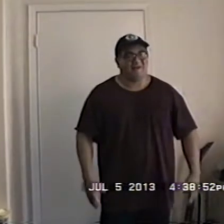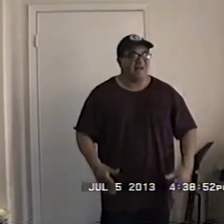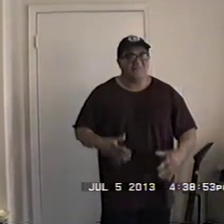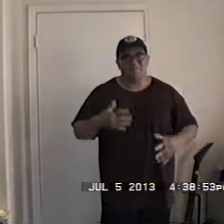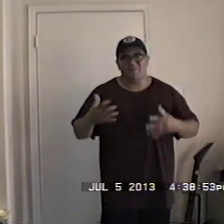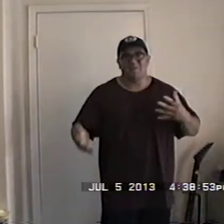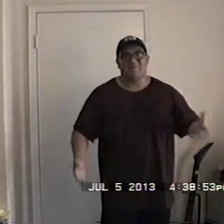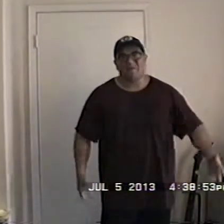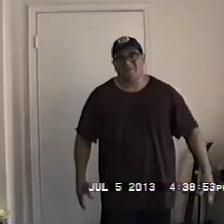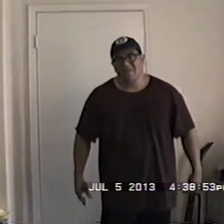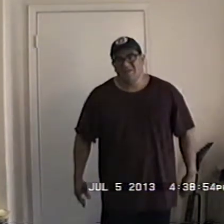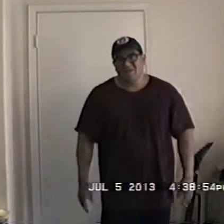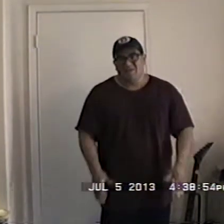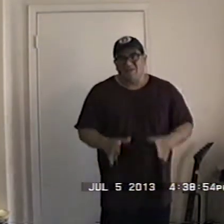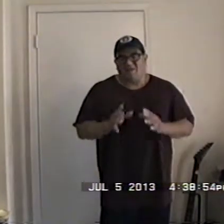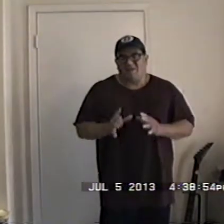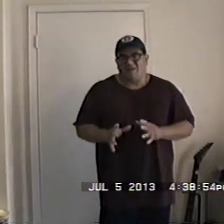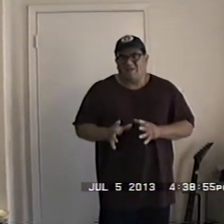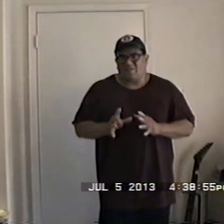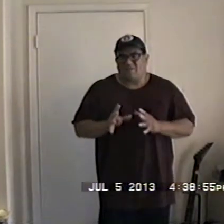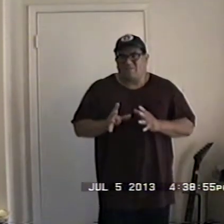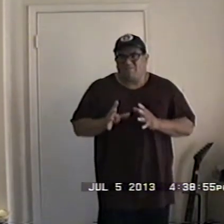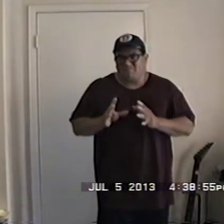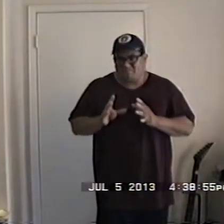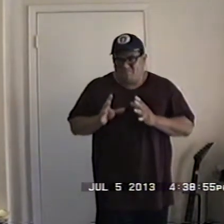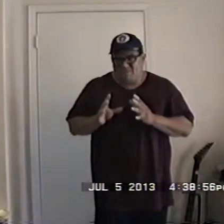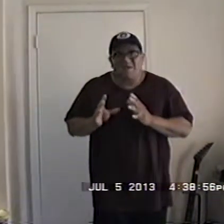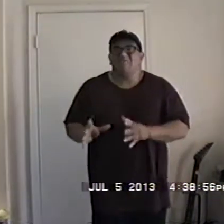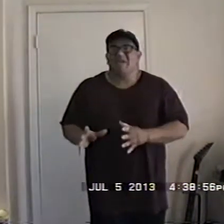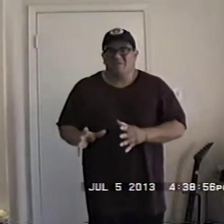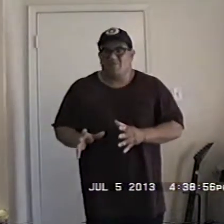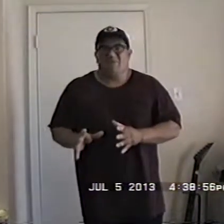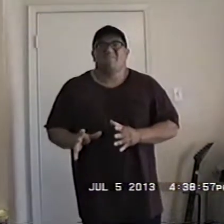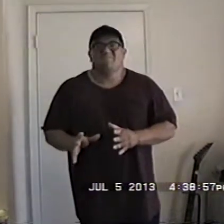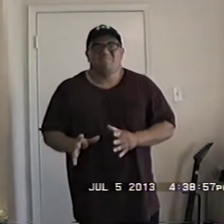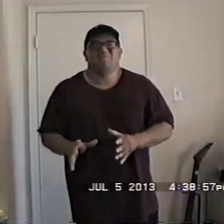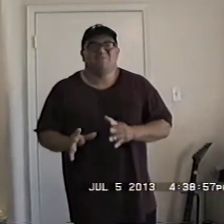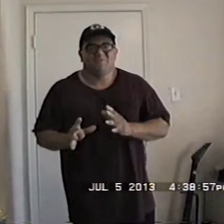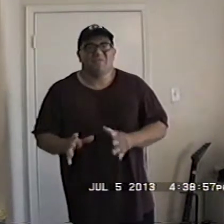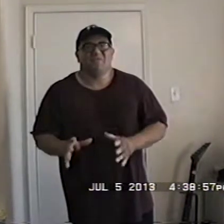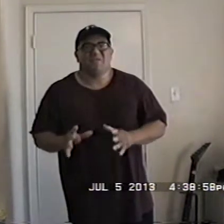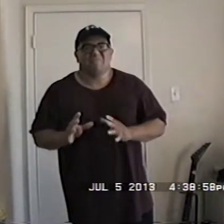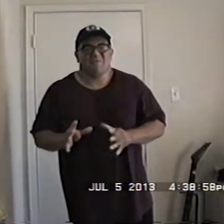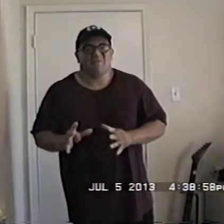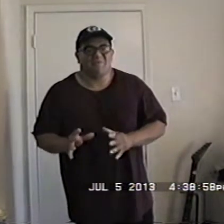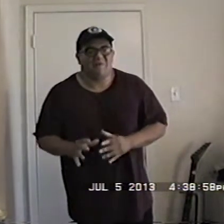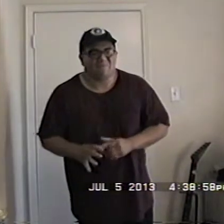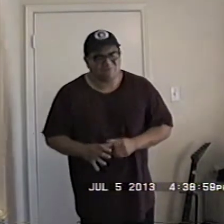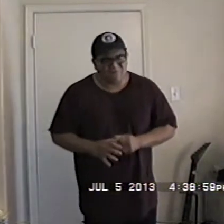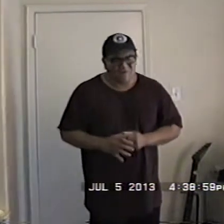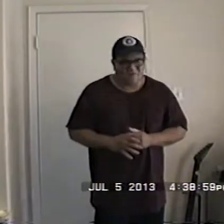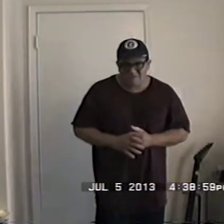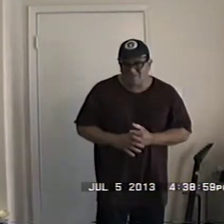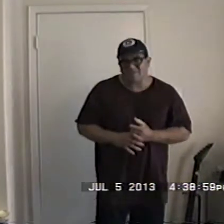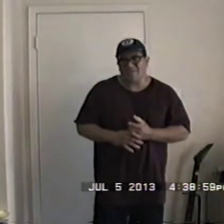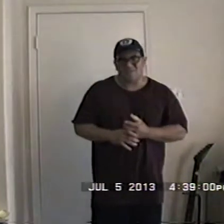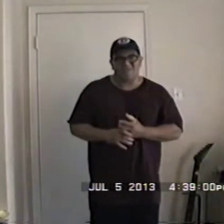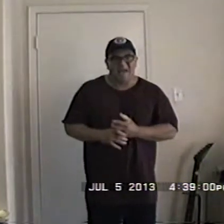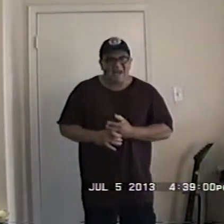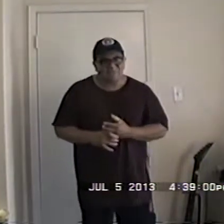had been done about it and the MBA degree two things that I'm going to talk about first of all it is it is sad